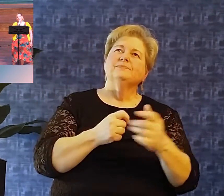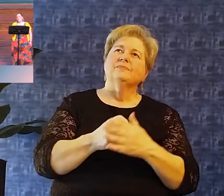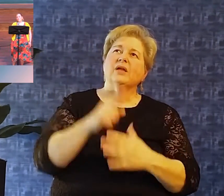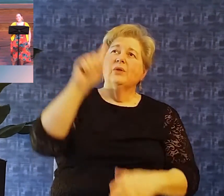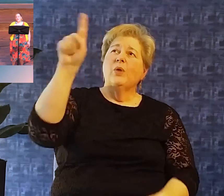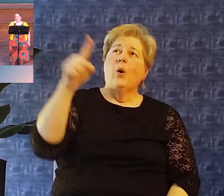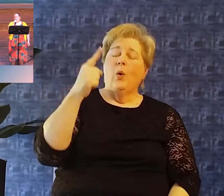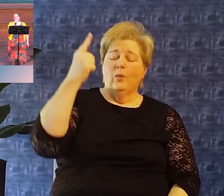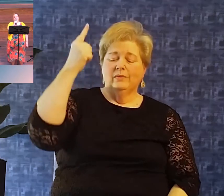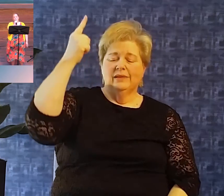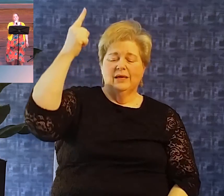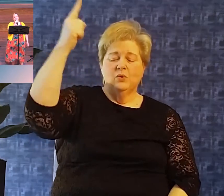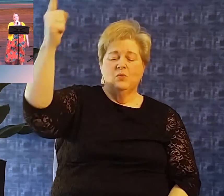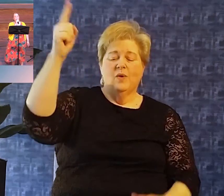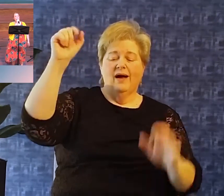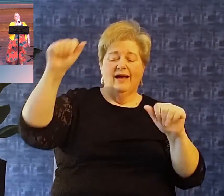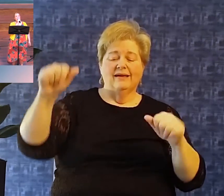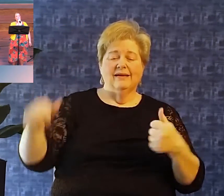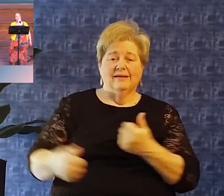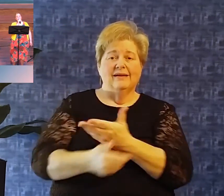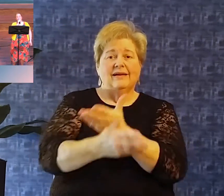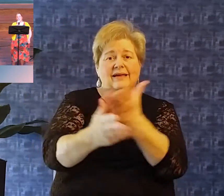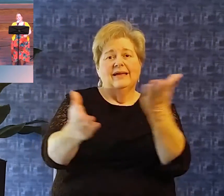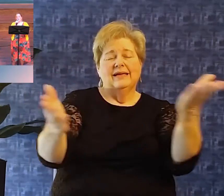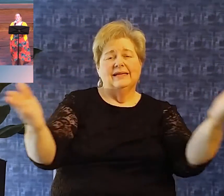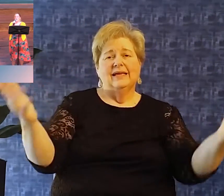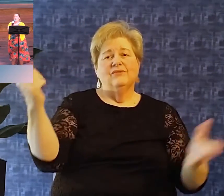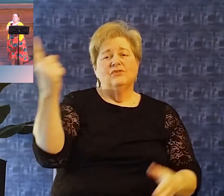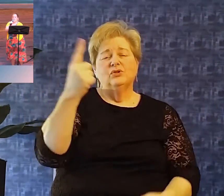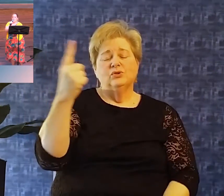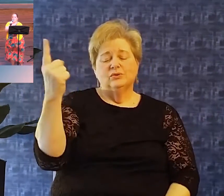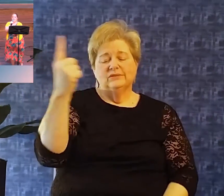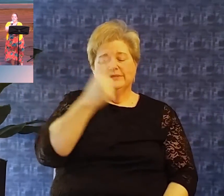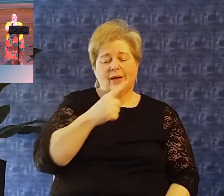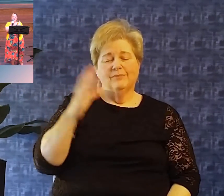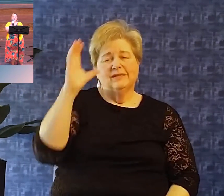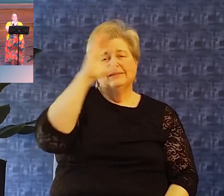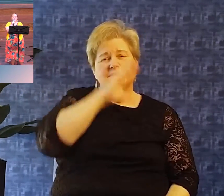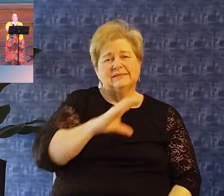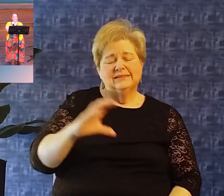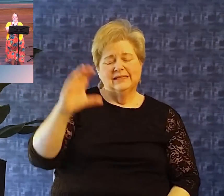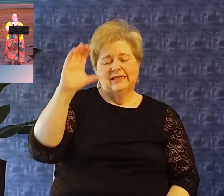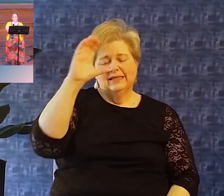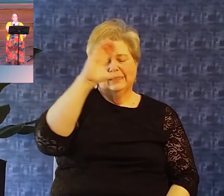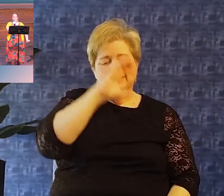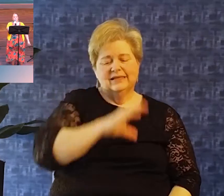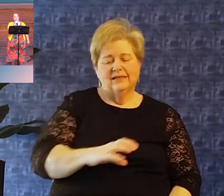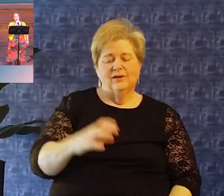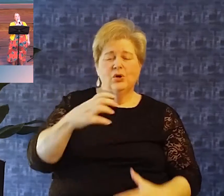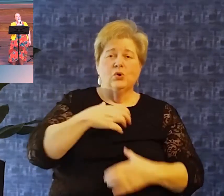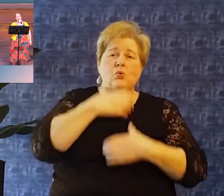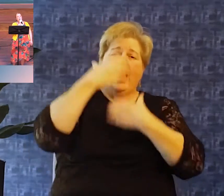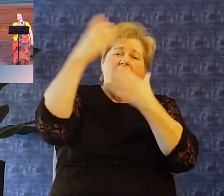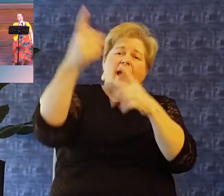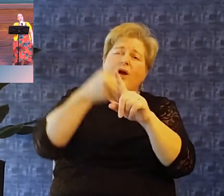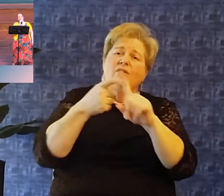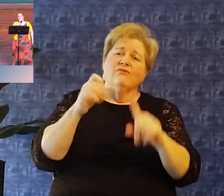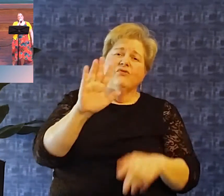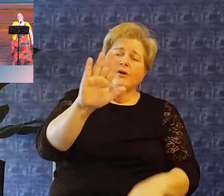There is only one who can give you what you seek Cry